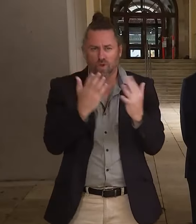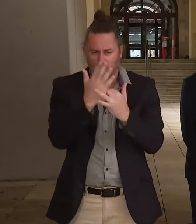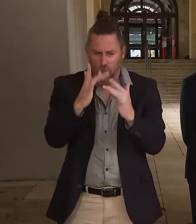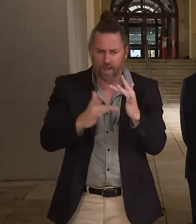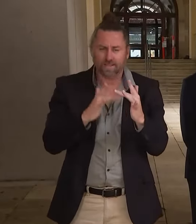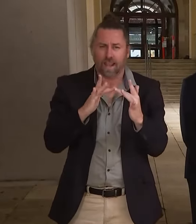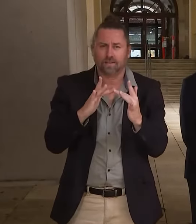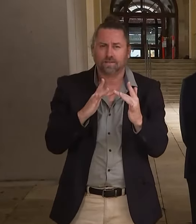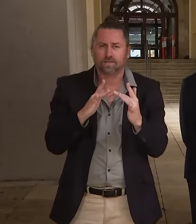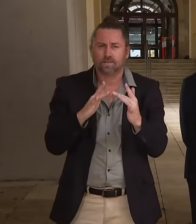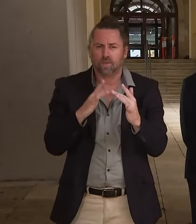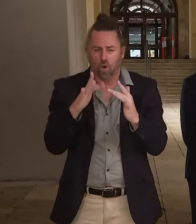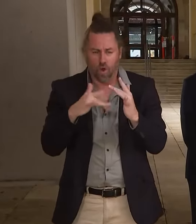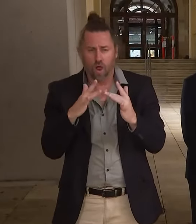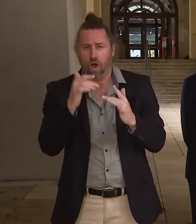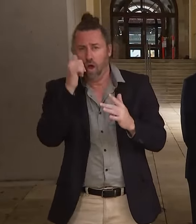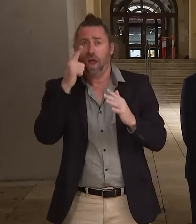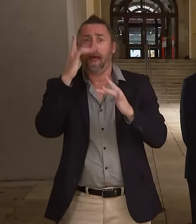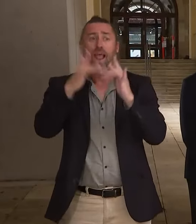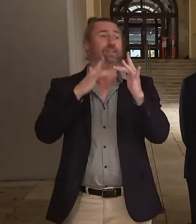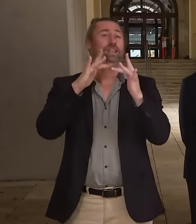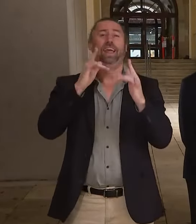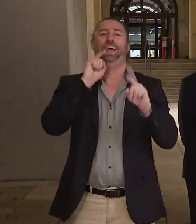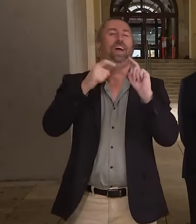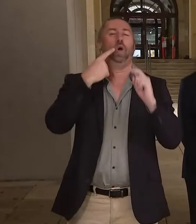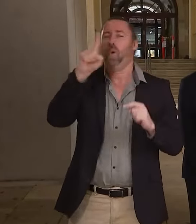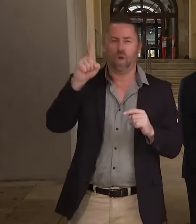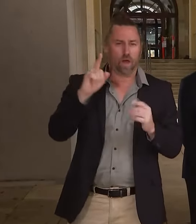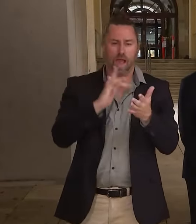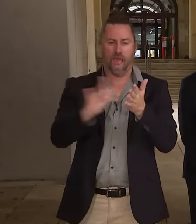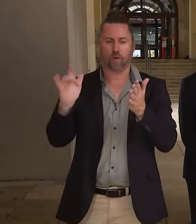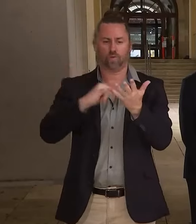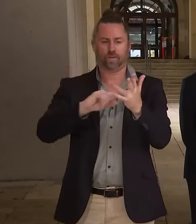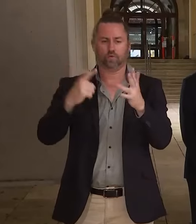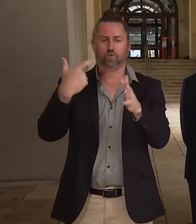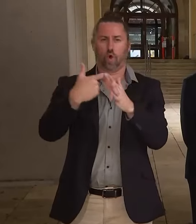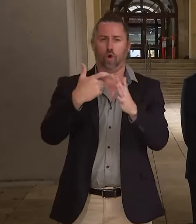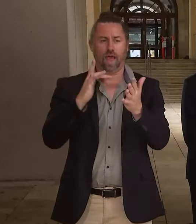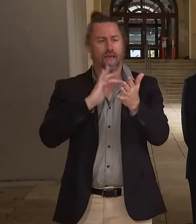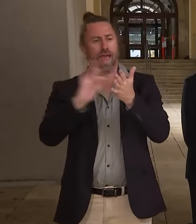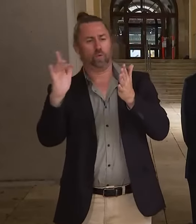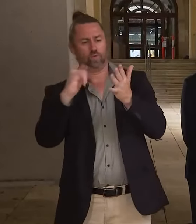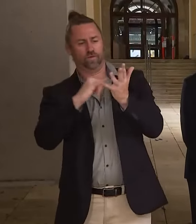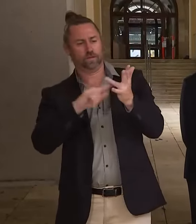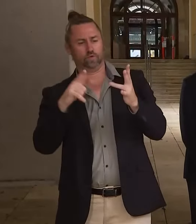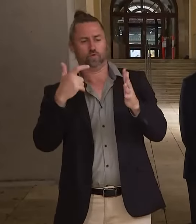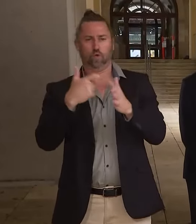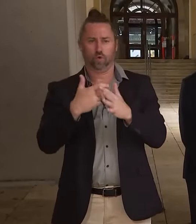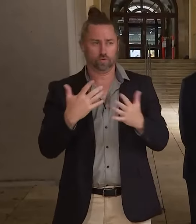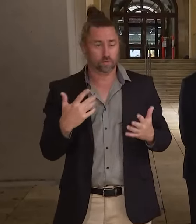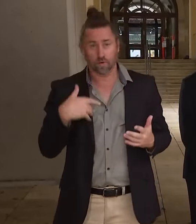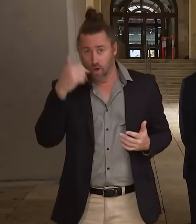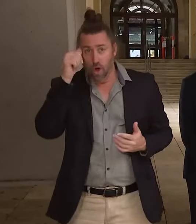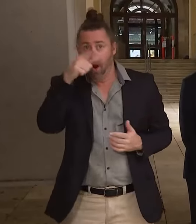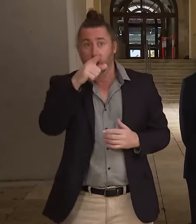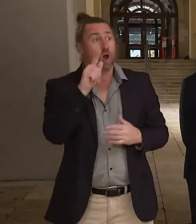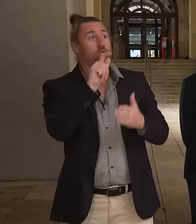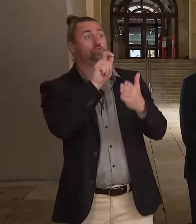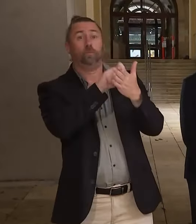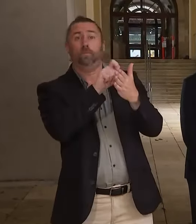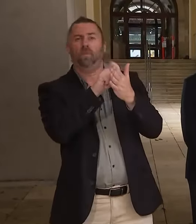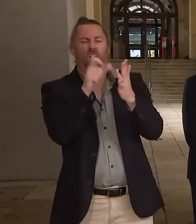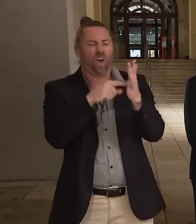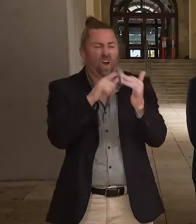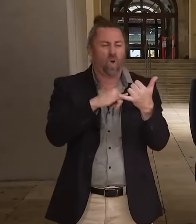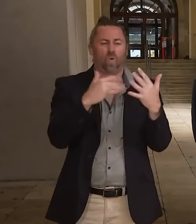a lot of the sites online all say out of stock. I know people, the moment they come on the shelves in our supermarkets and